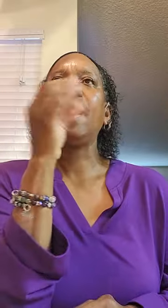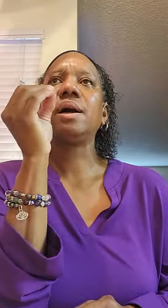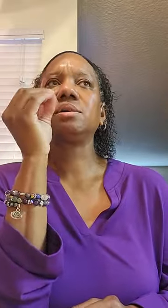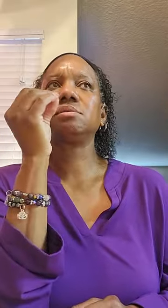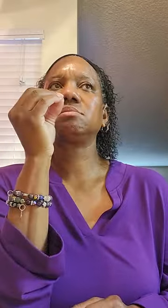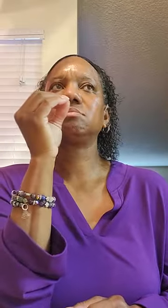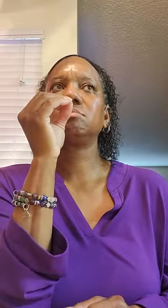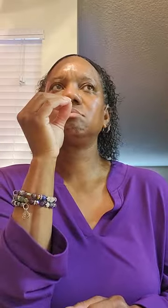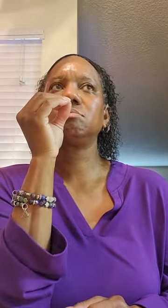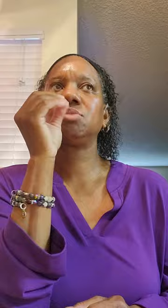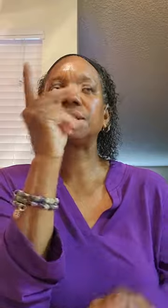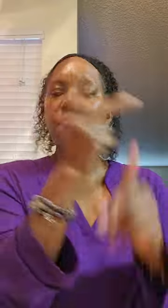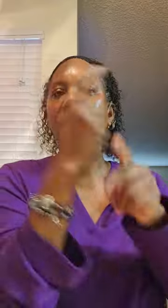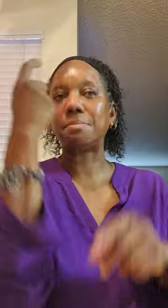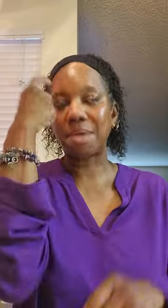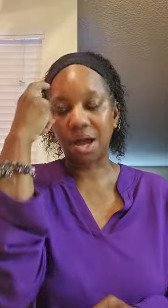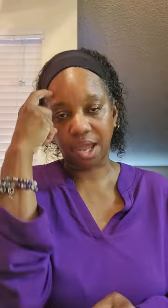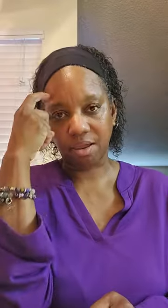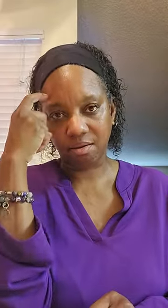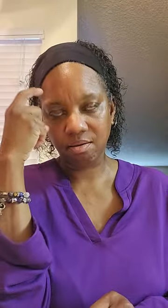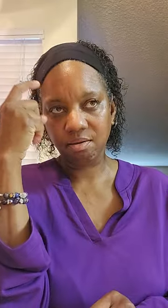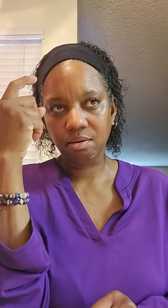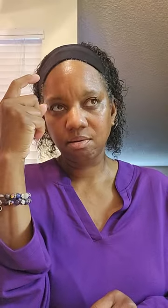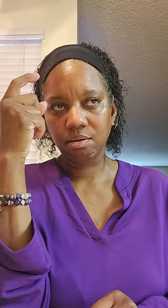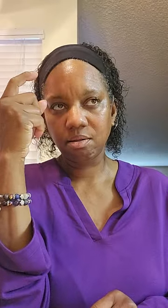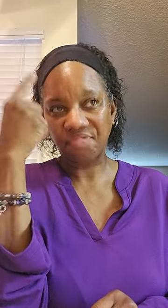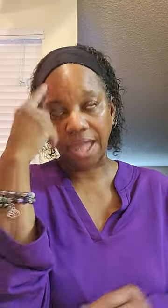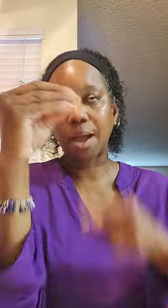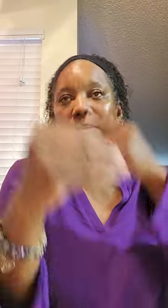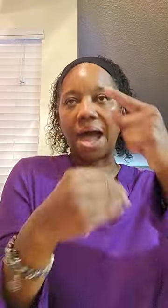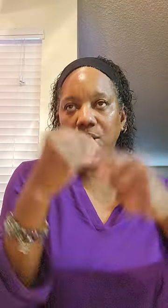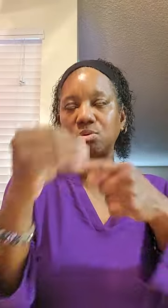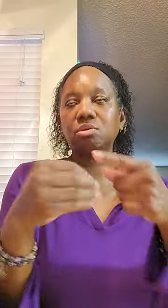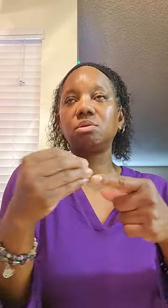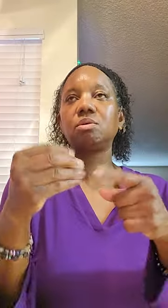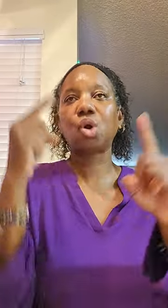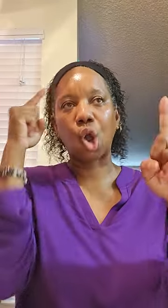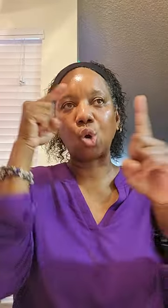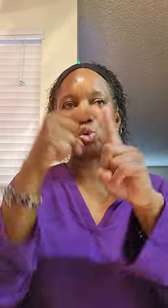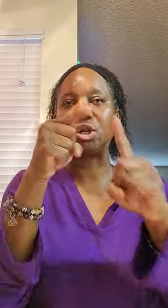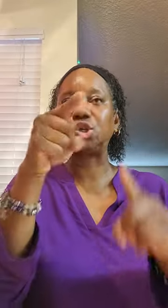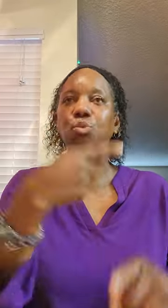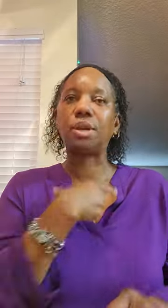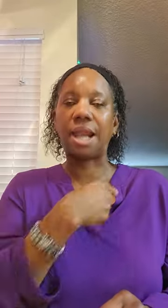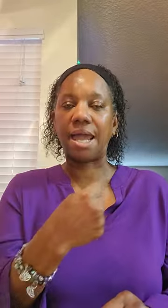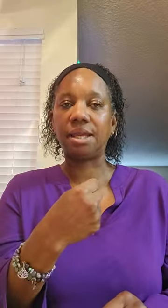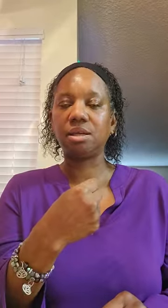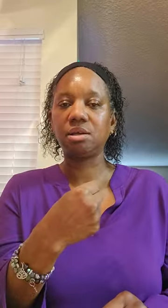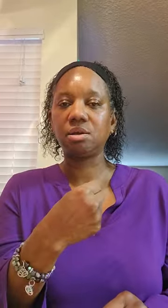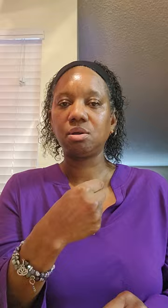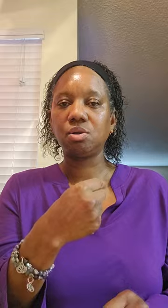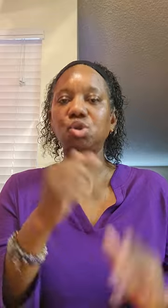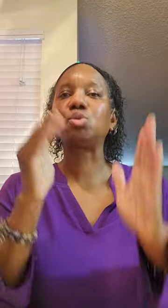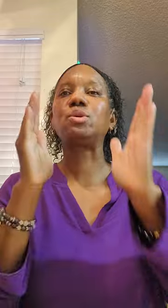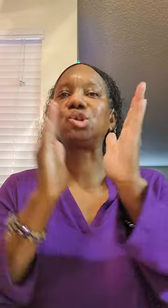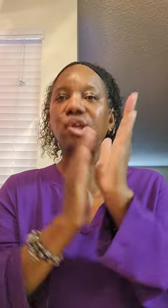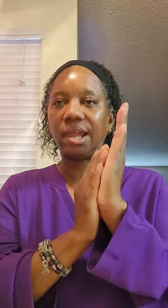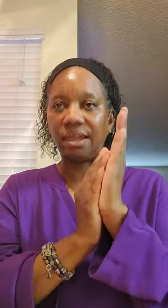And just keep that in mind. Think about goals that you would like to achieve